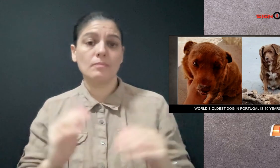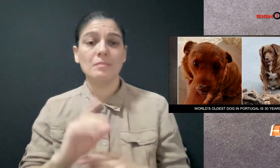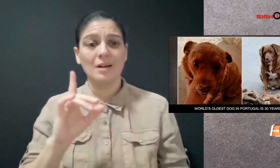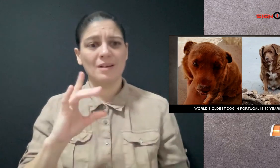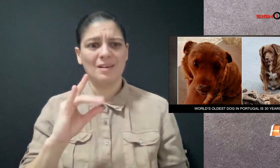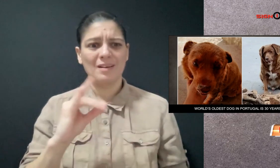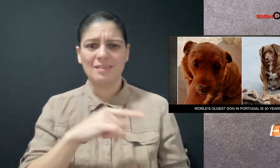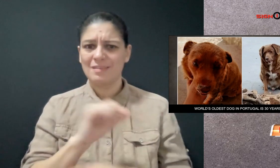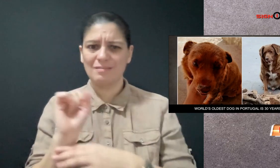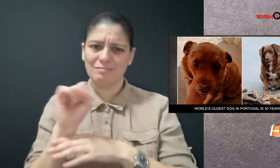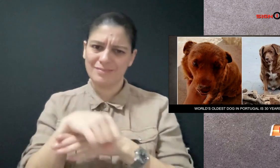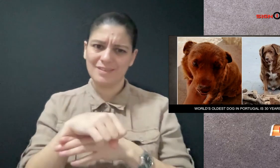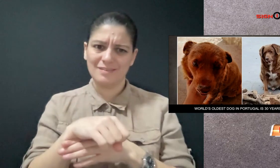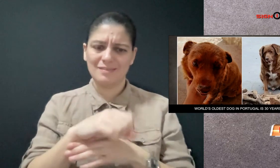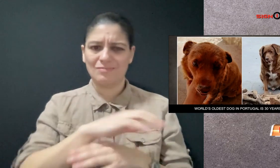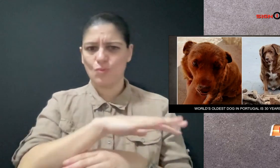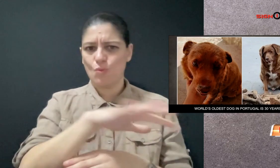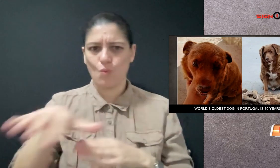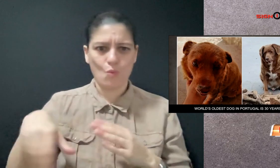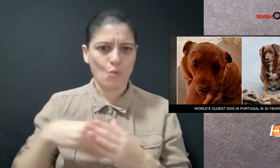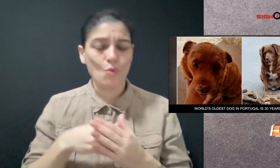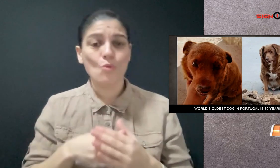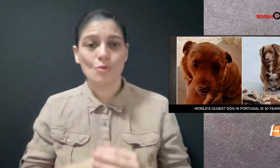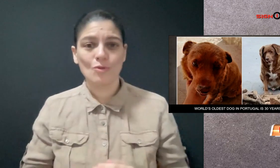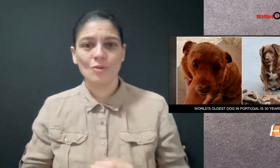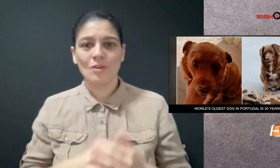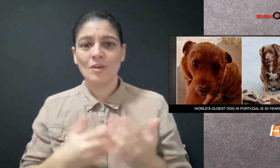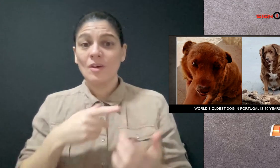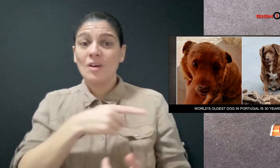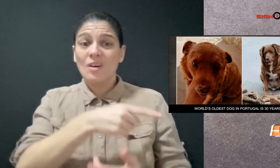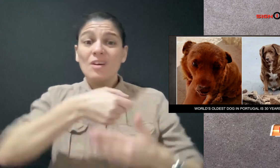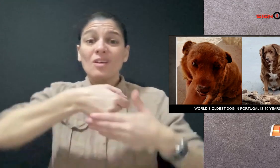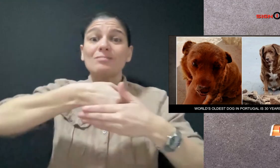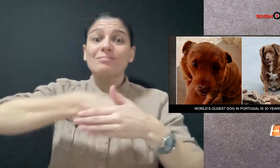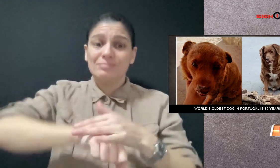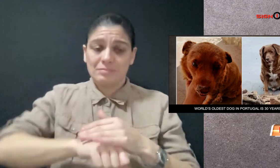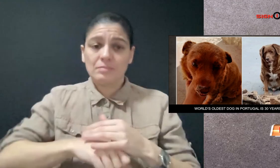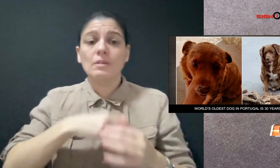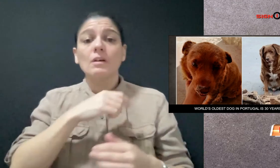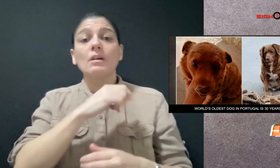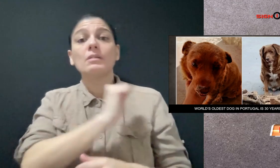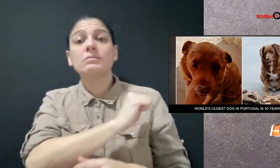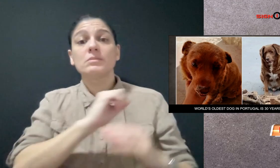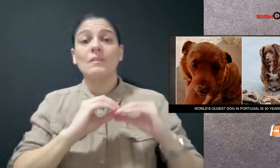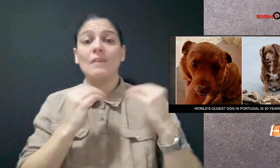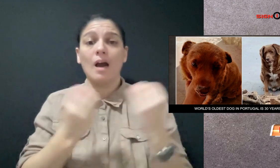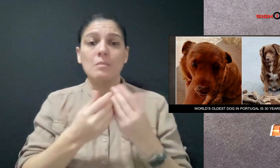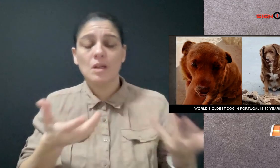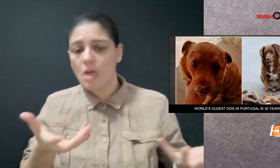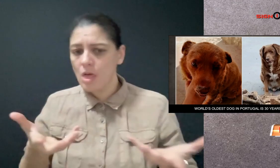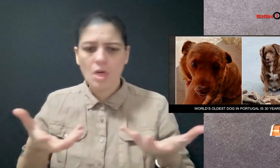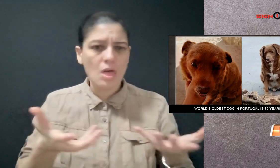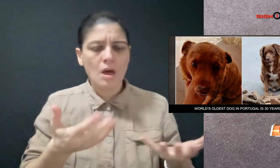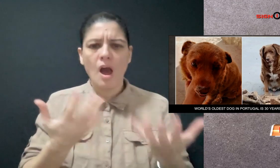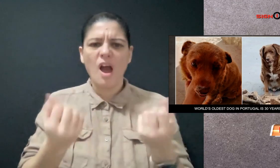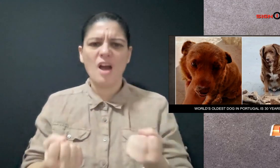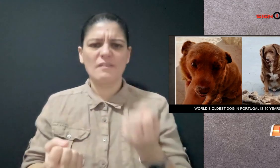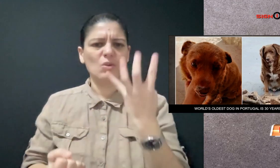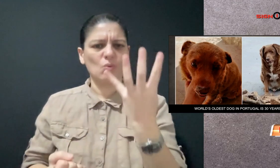But this dog has beaten all the odds. In fact, when he was born, the family decided to